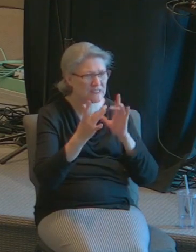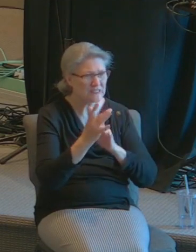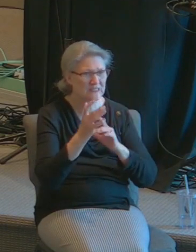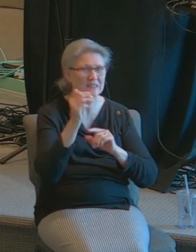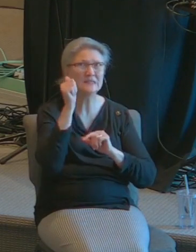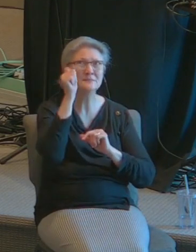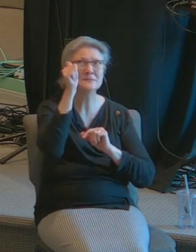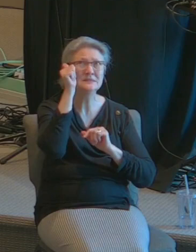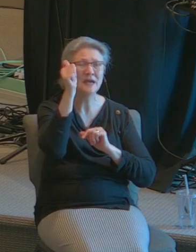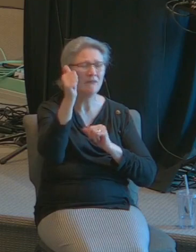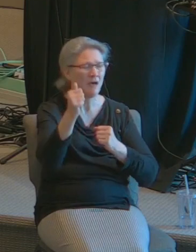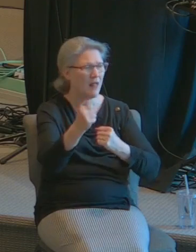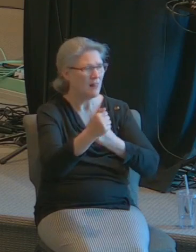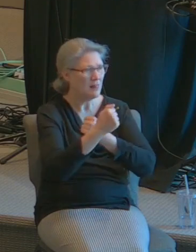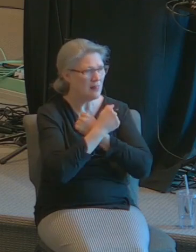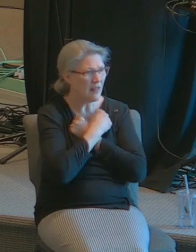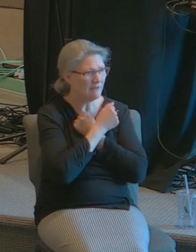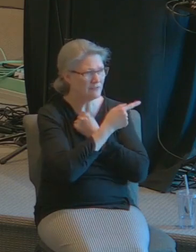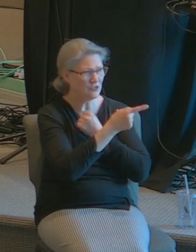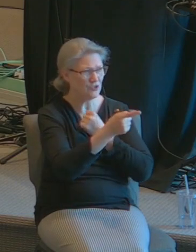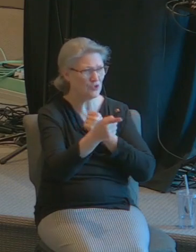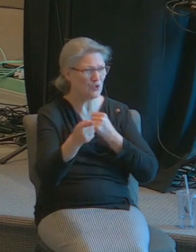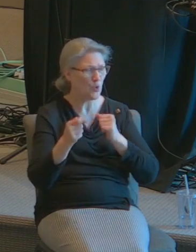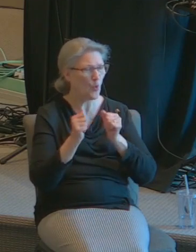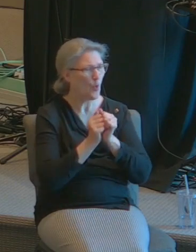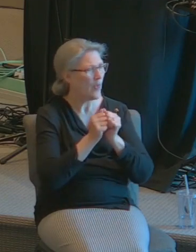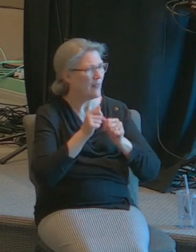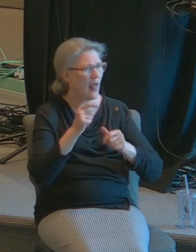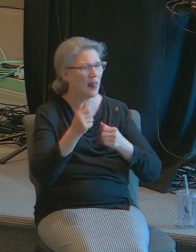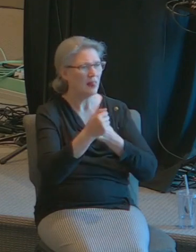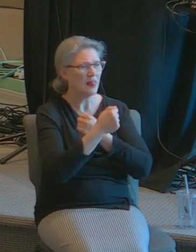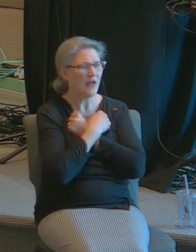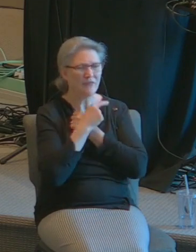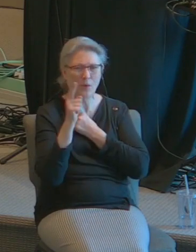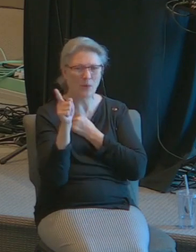Christ loves you with an inexhaustible love